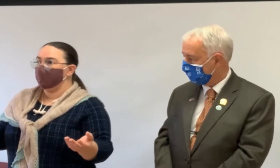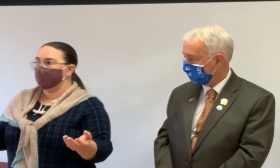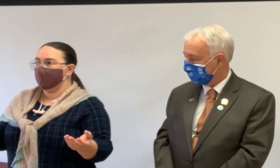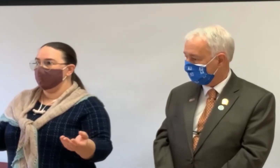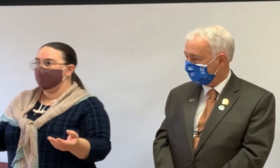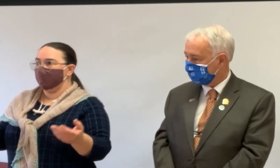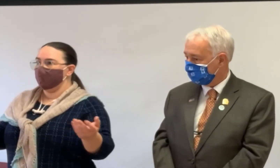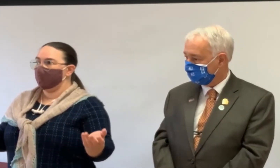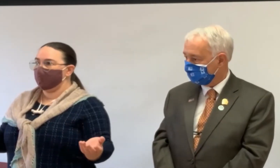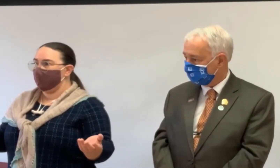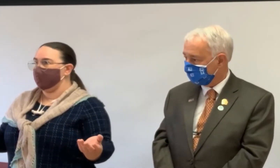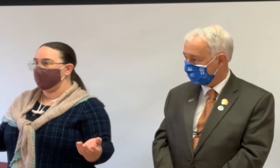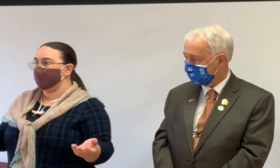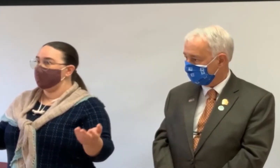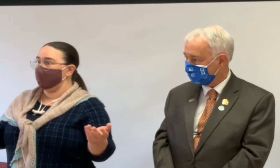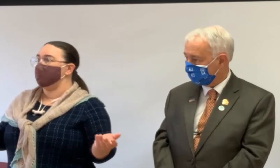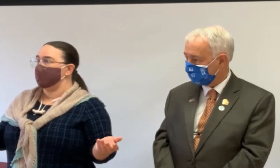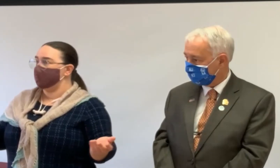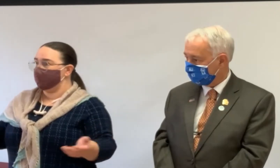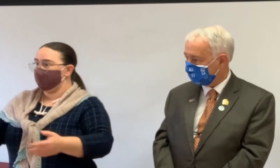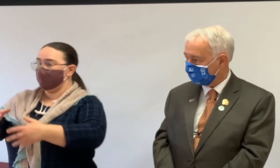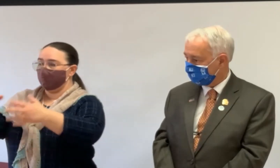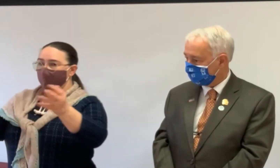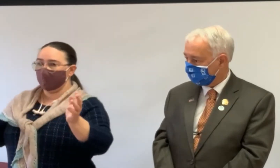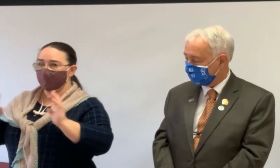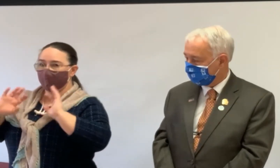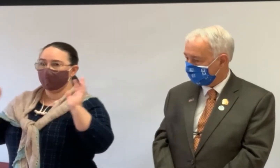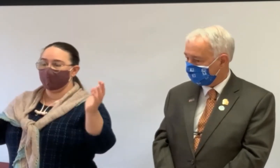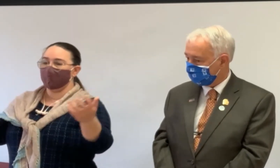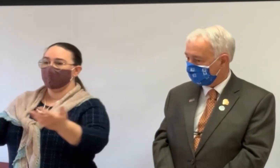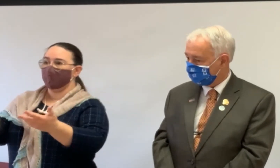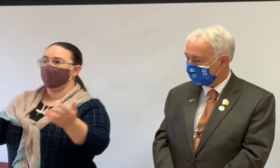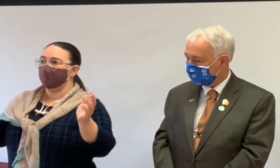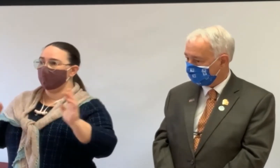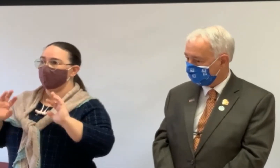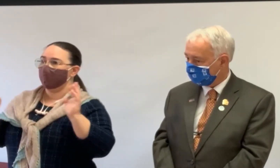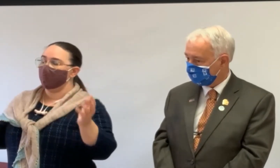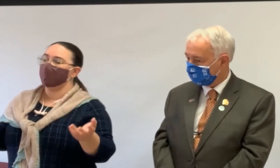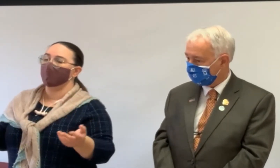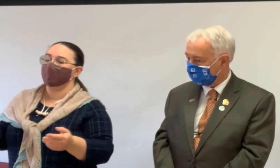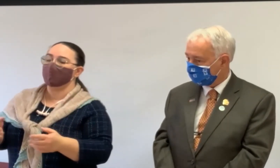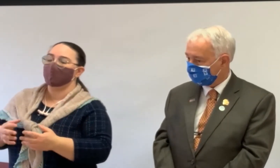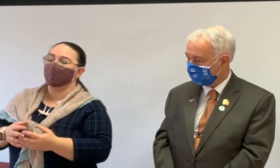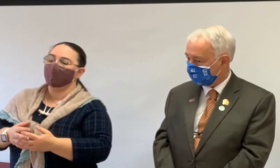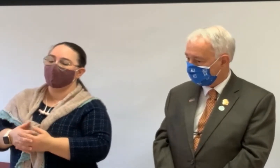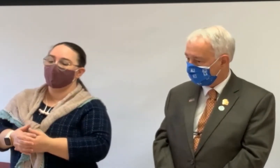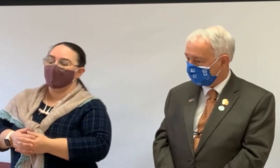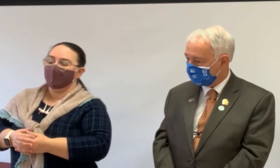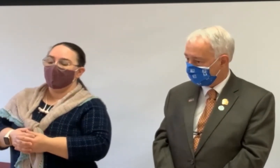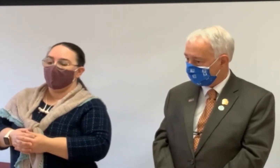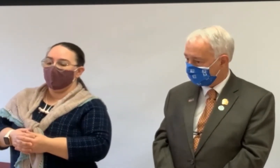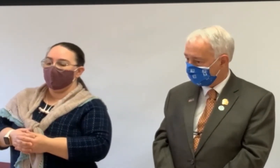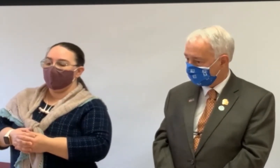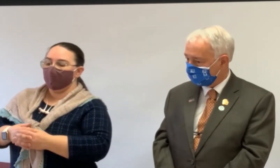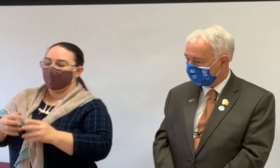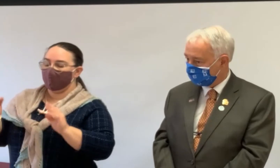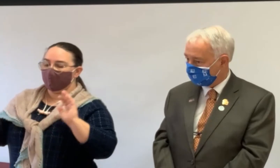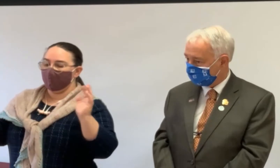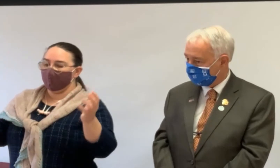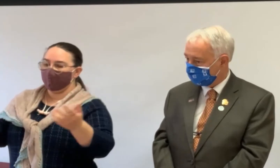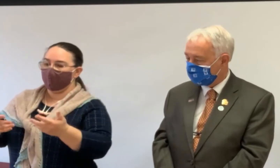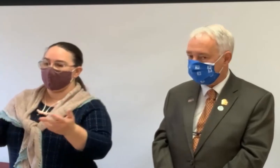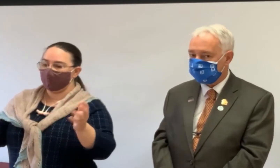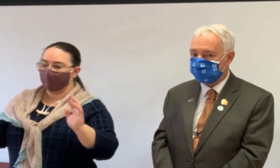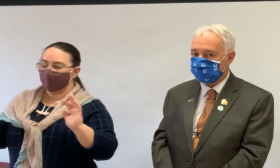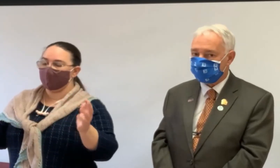isn't always move to another property. Sometimes it is, you have, you, but that's the decision you have to make knowing all the options and all of the, um, you know,